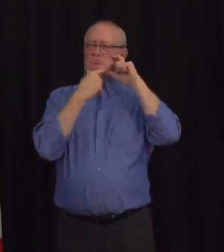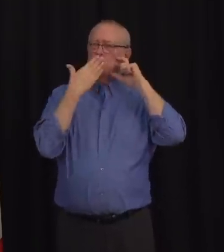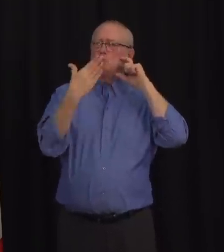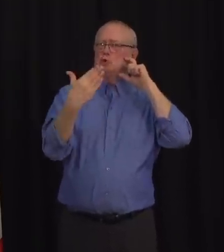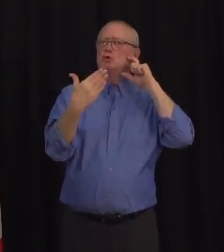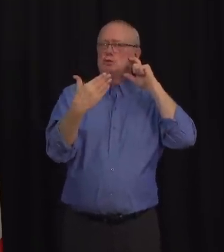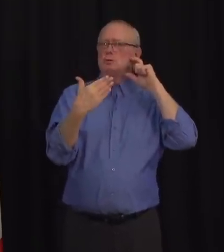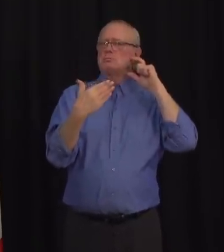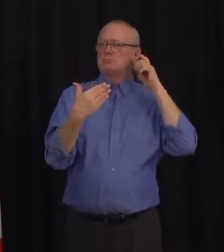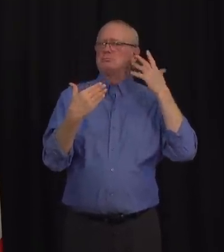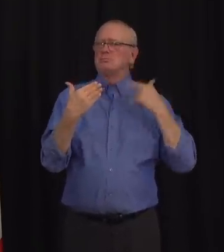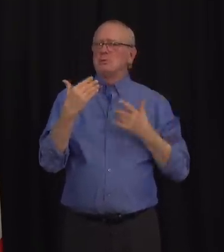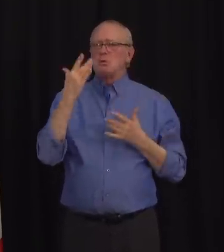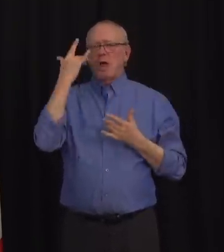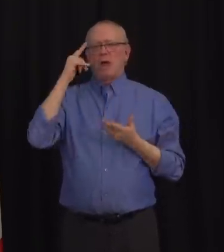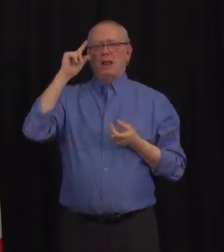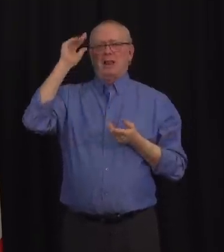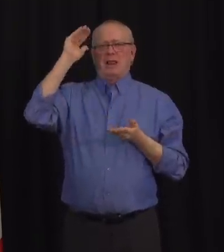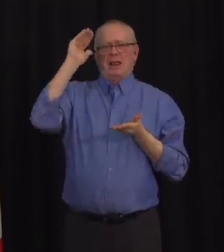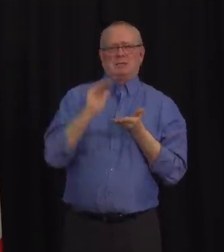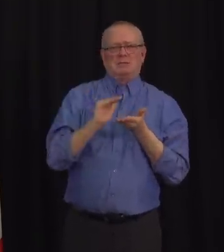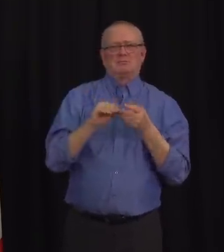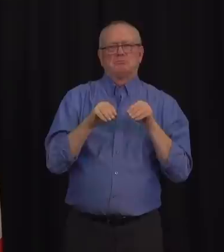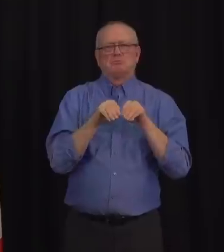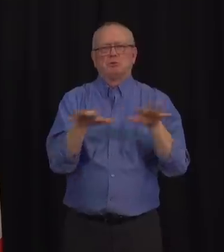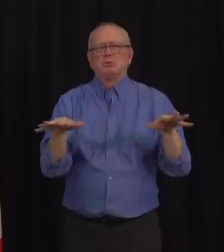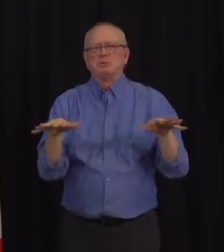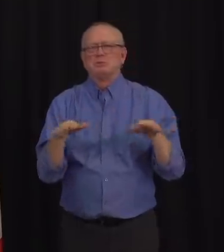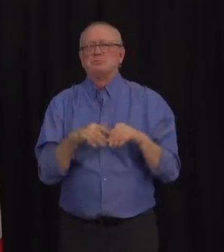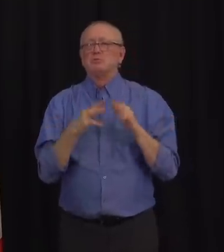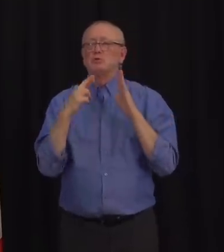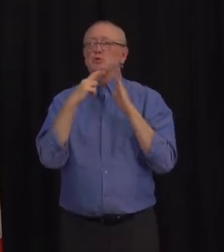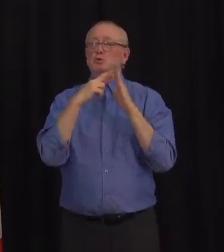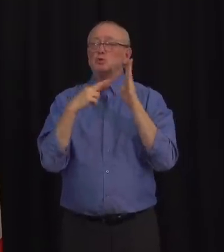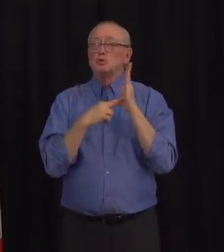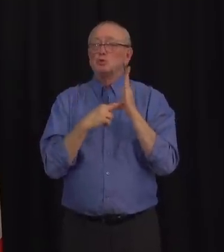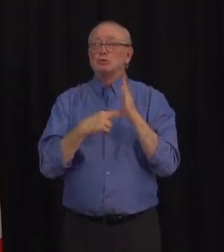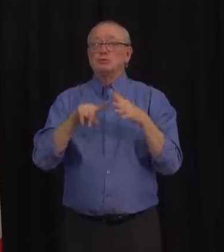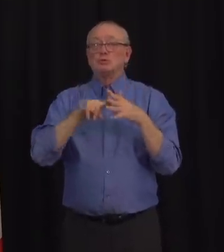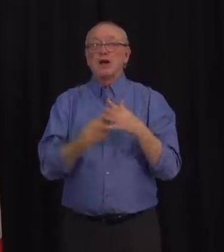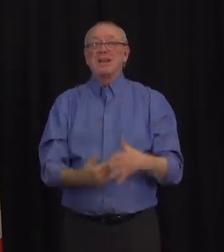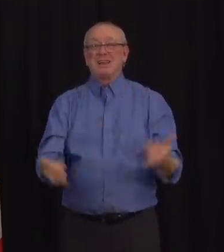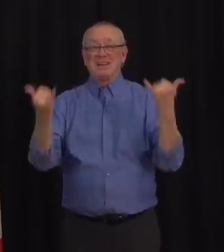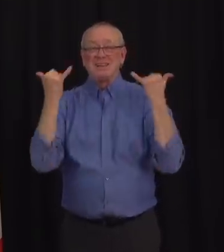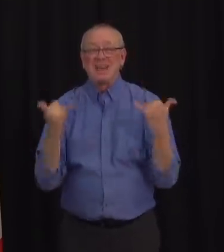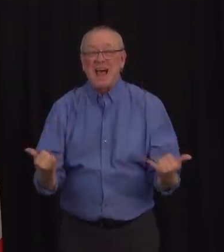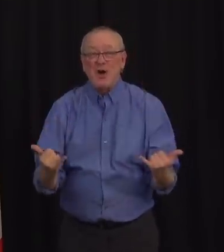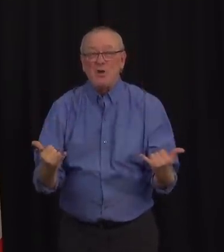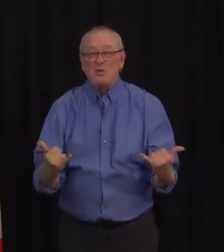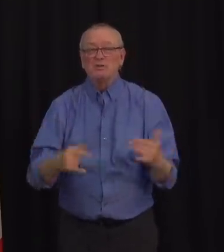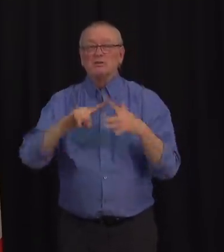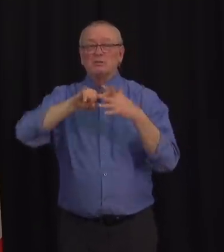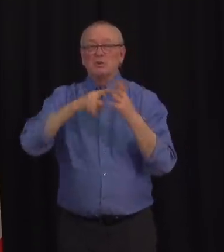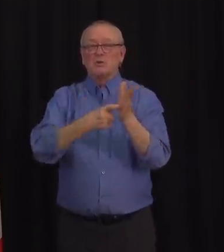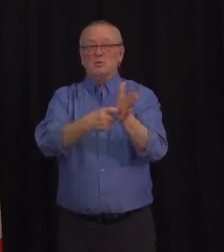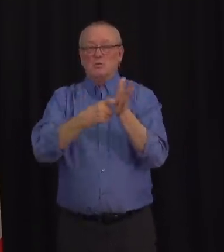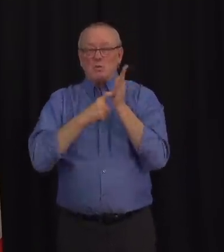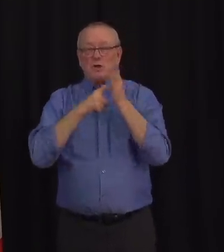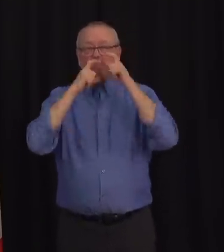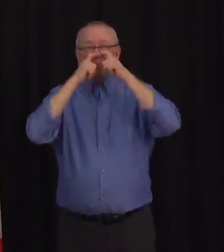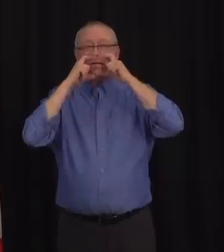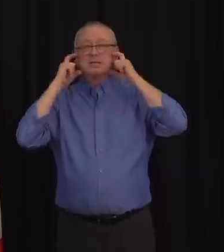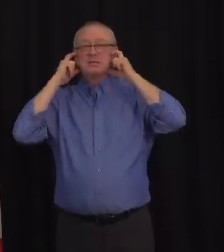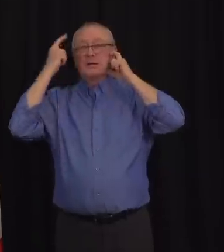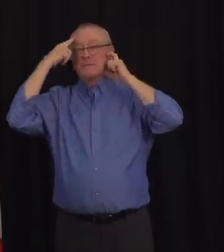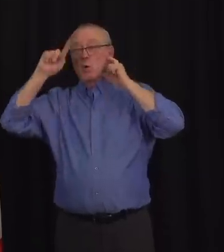can lower case rates. And so, effective immediately, we are implementing a mandatory mask requirement for all indoor